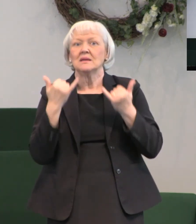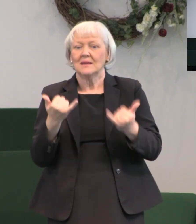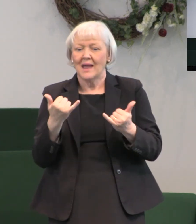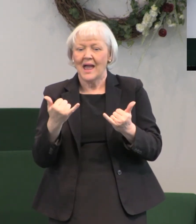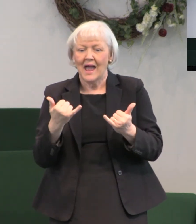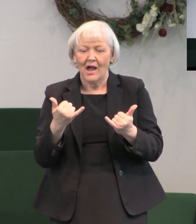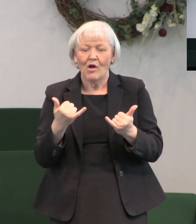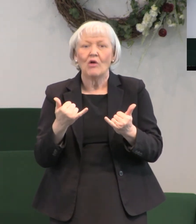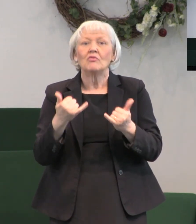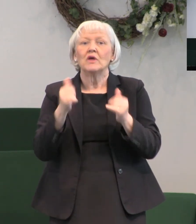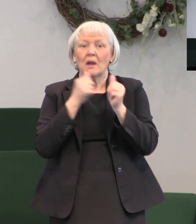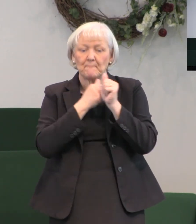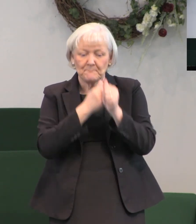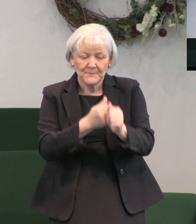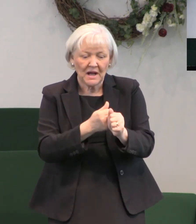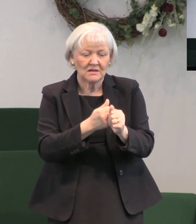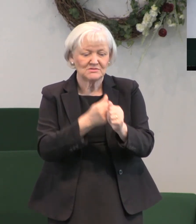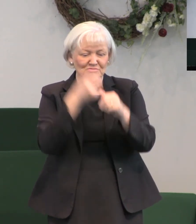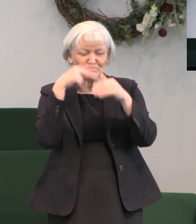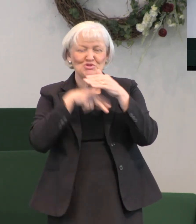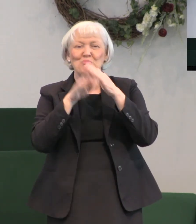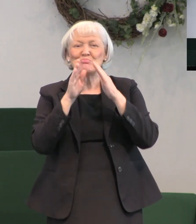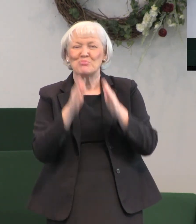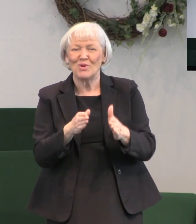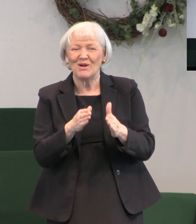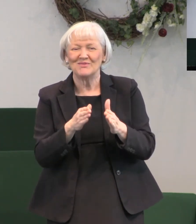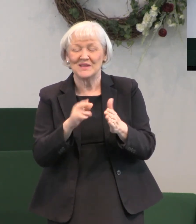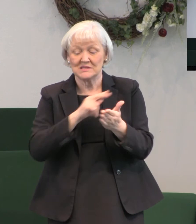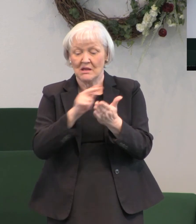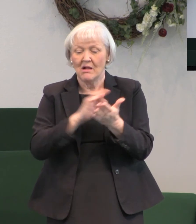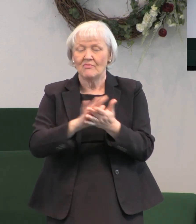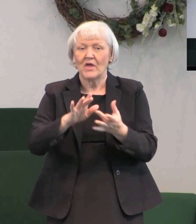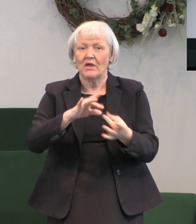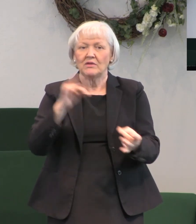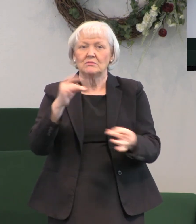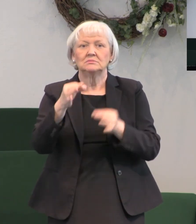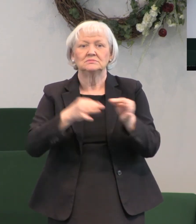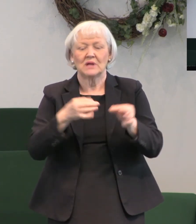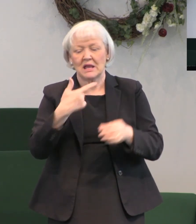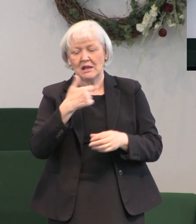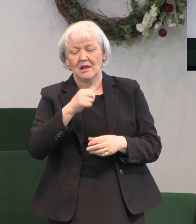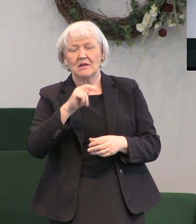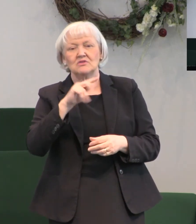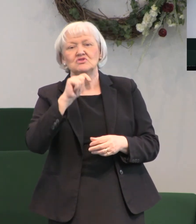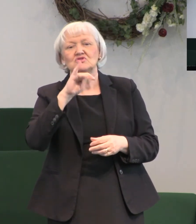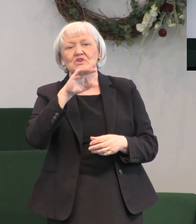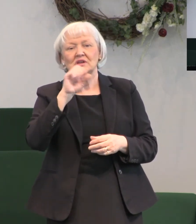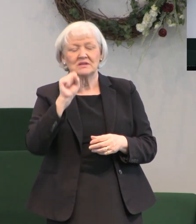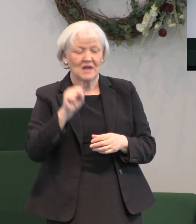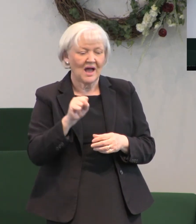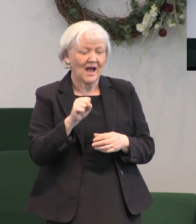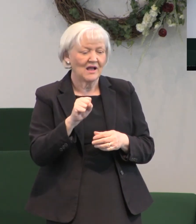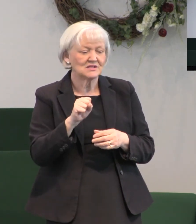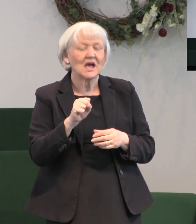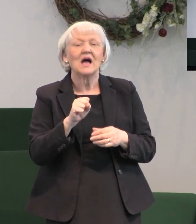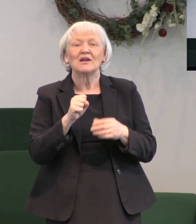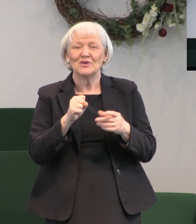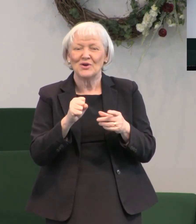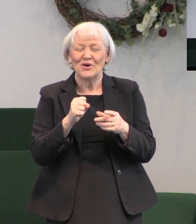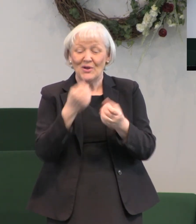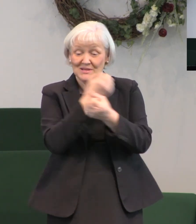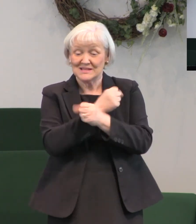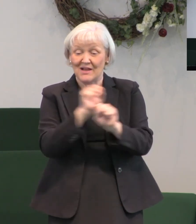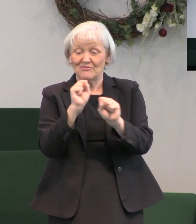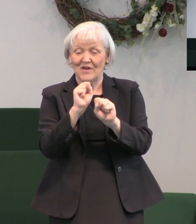that the Gentiles should be fellow heirs and the same body partakers of his promise in Christ